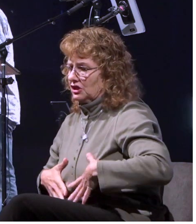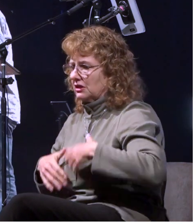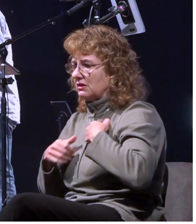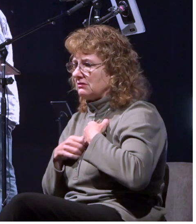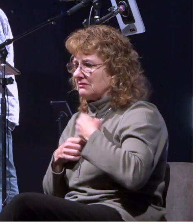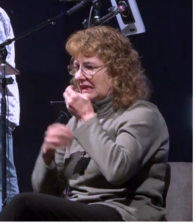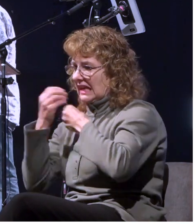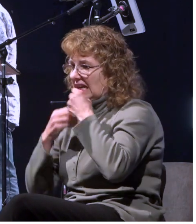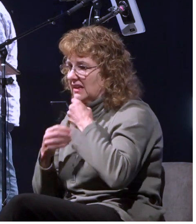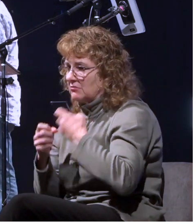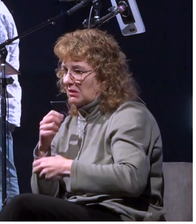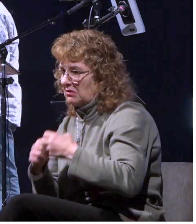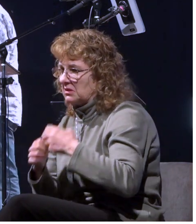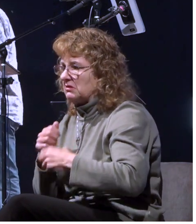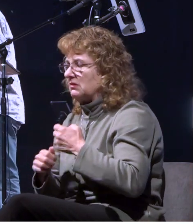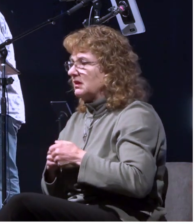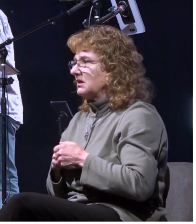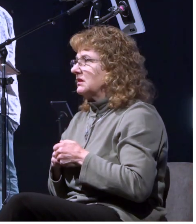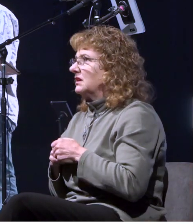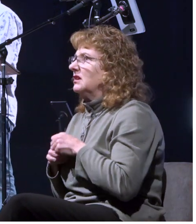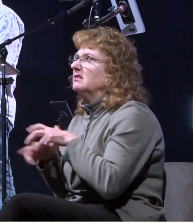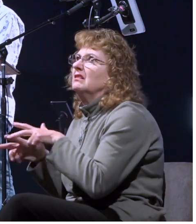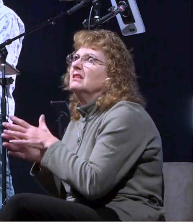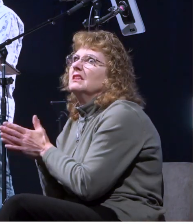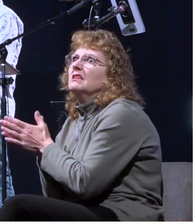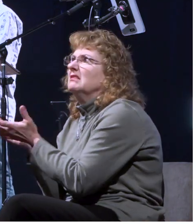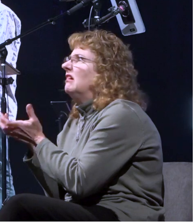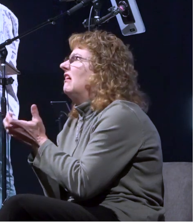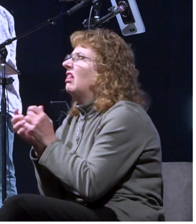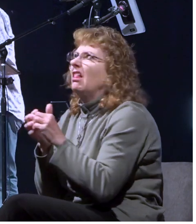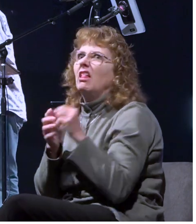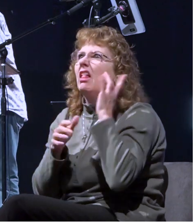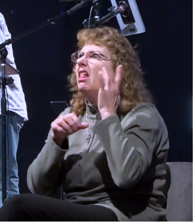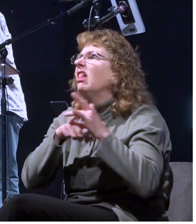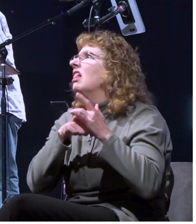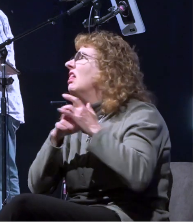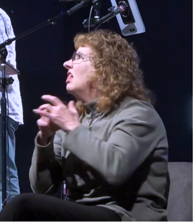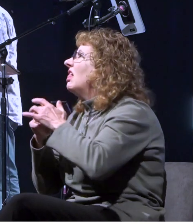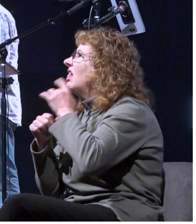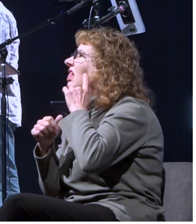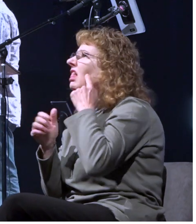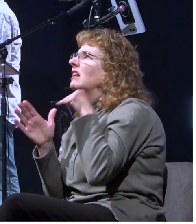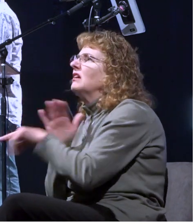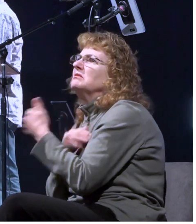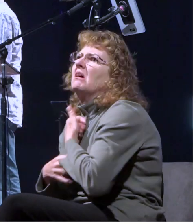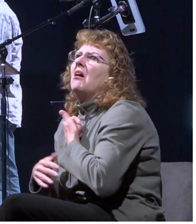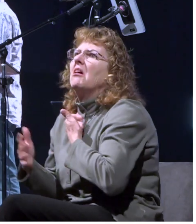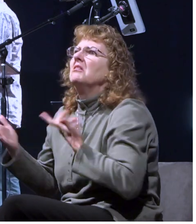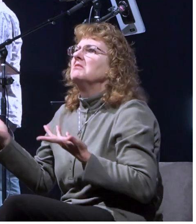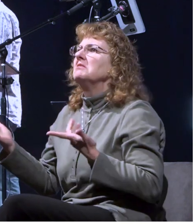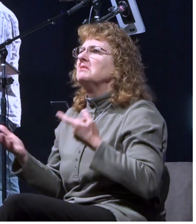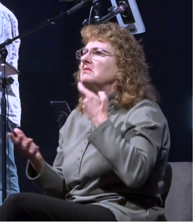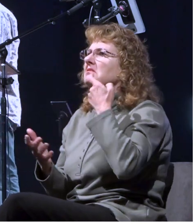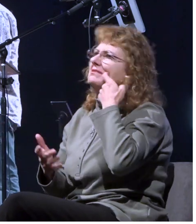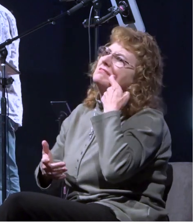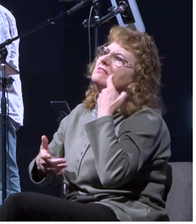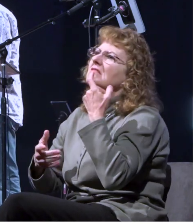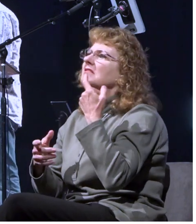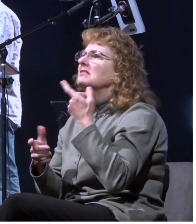disorders obsessive compulsive disorders suicidal thoughts substance abuse anger